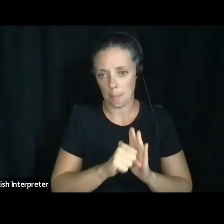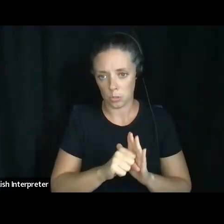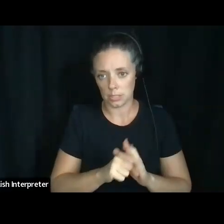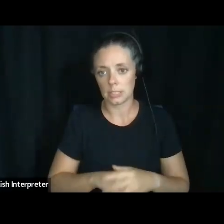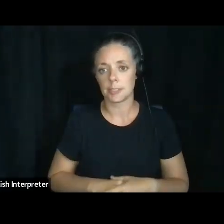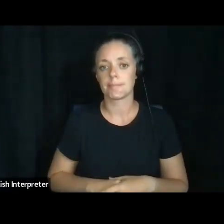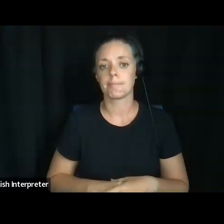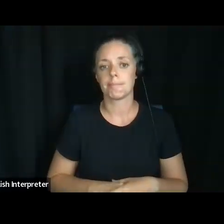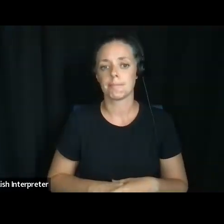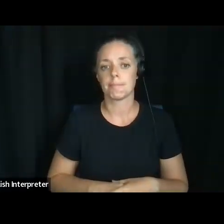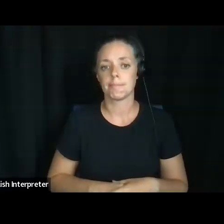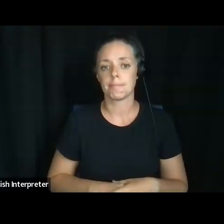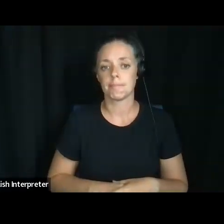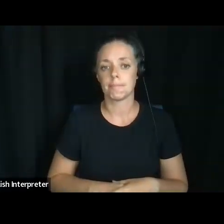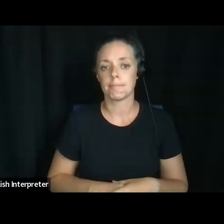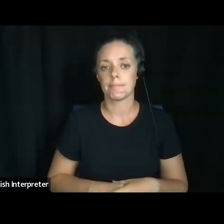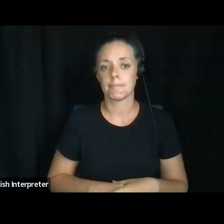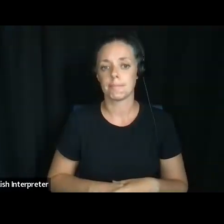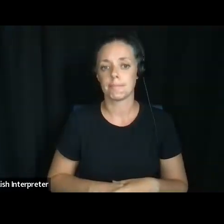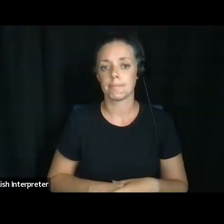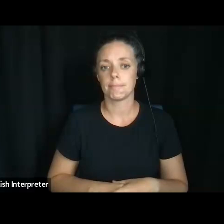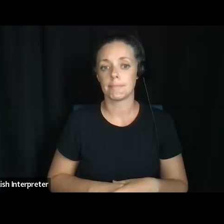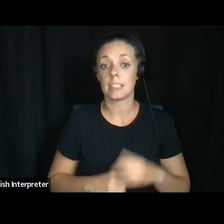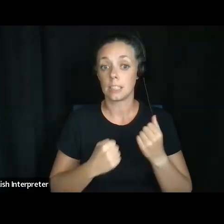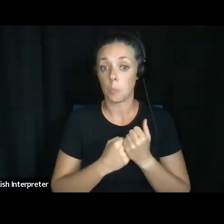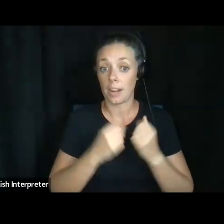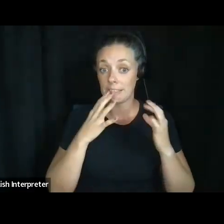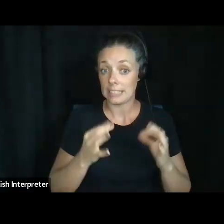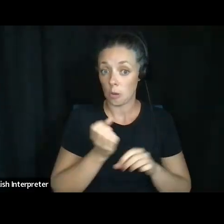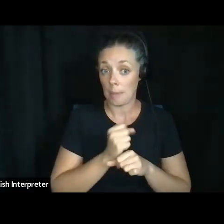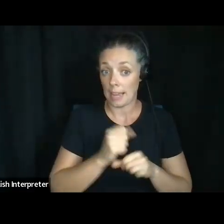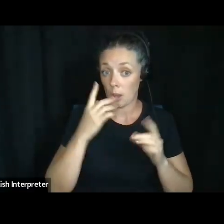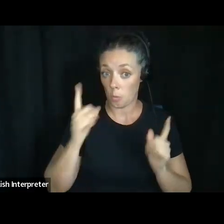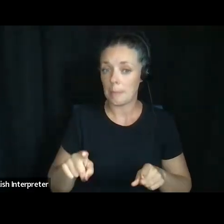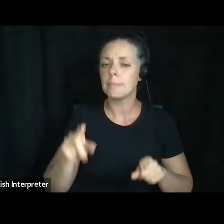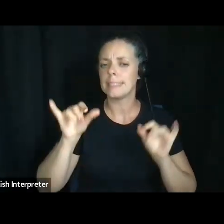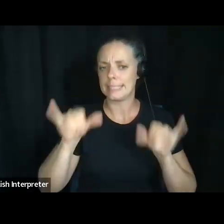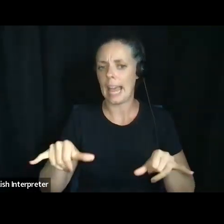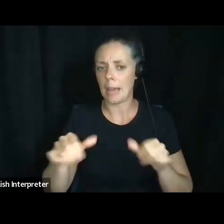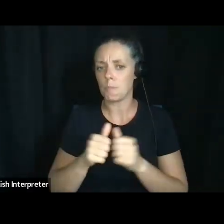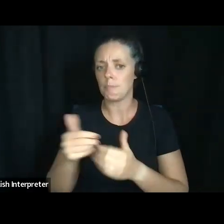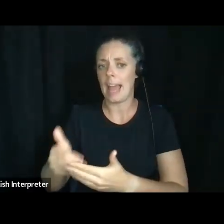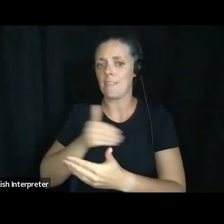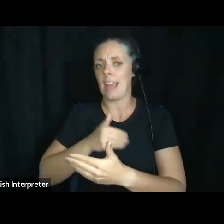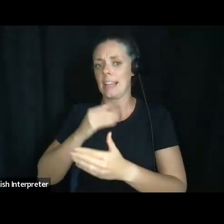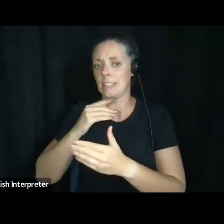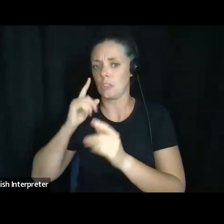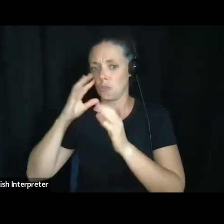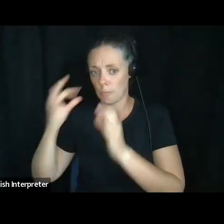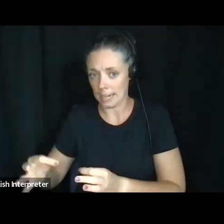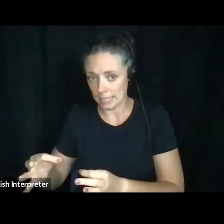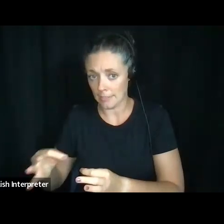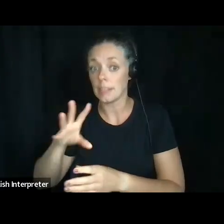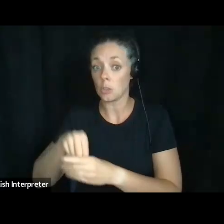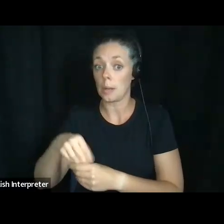um, the supportive decision-making agreement, just like an advanced directive, any part of an advanced directive, including